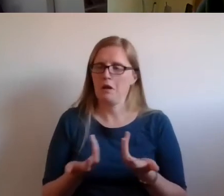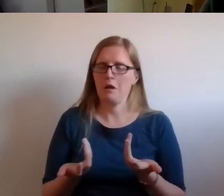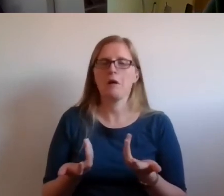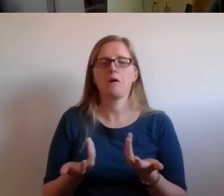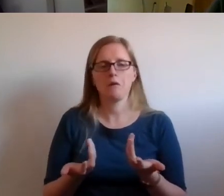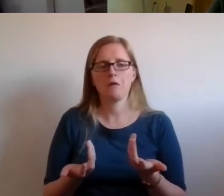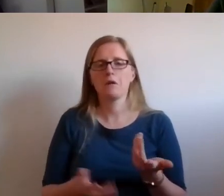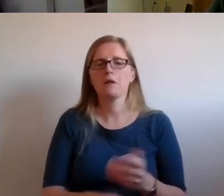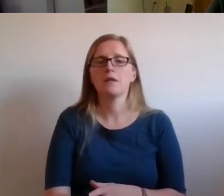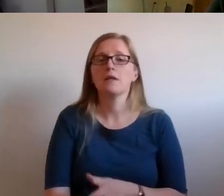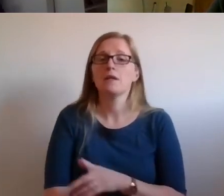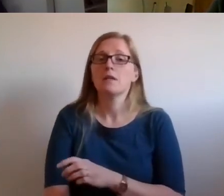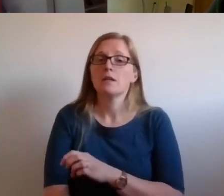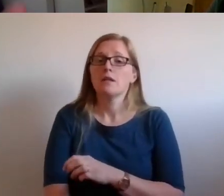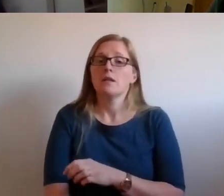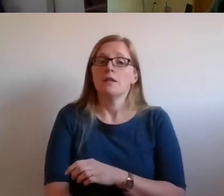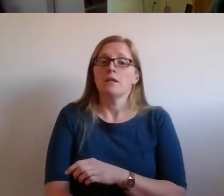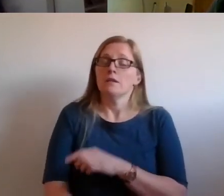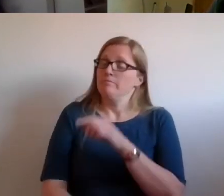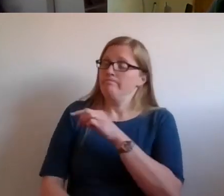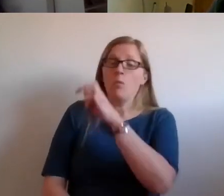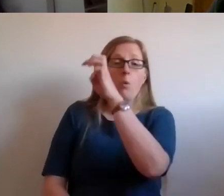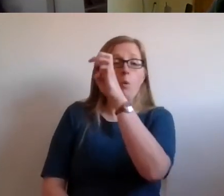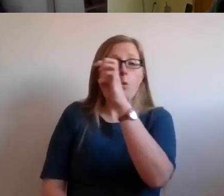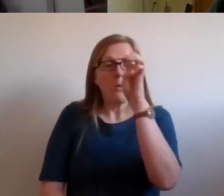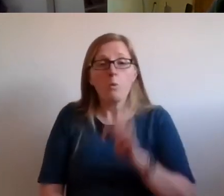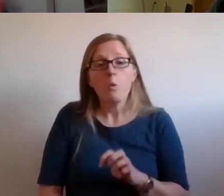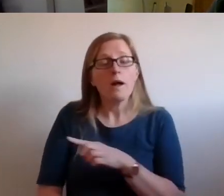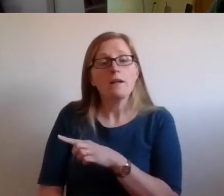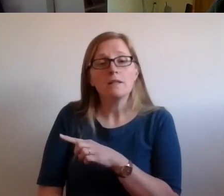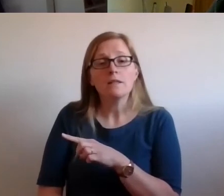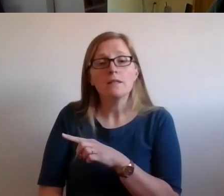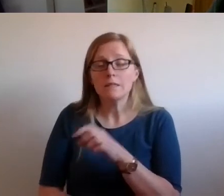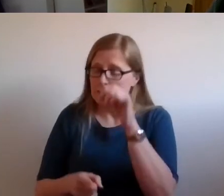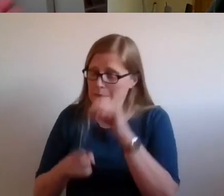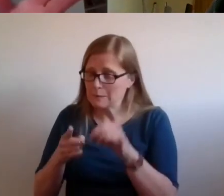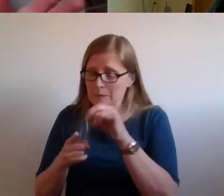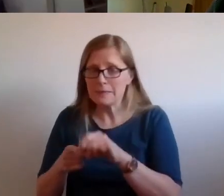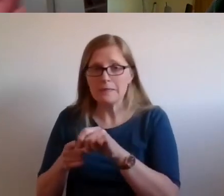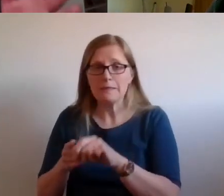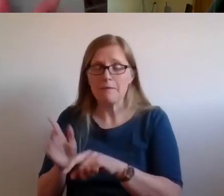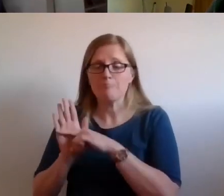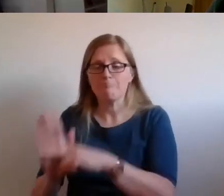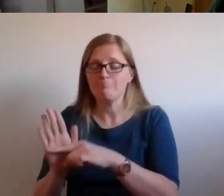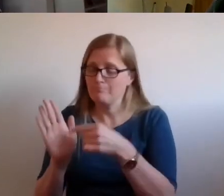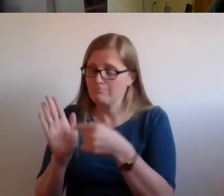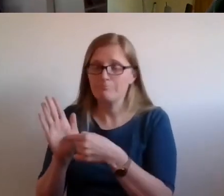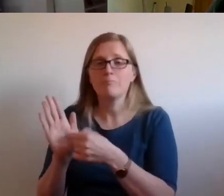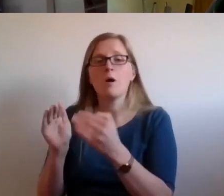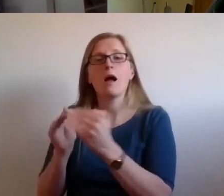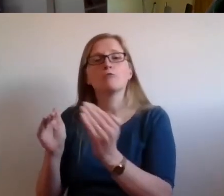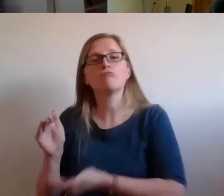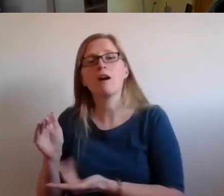It's going to be in Wales, if it happens, a specific piece of legislation with a specific right, as I understand it, the right to housing.